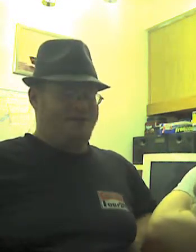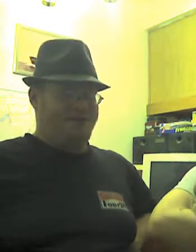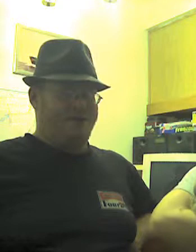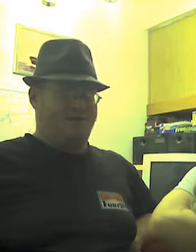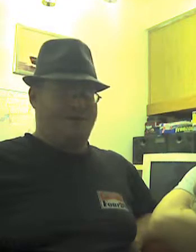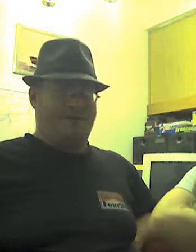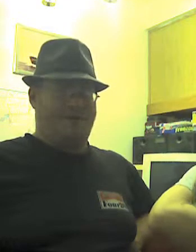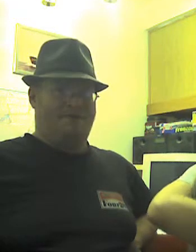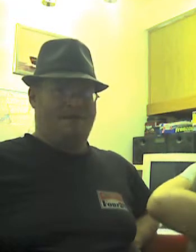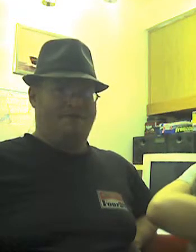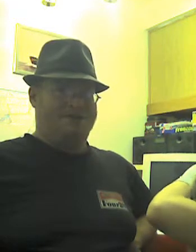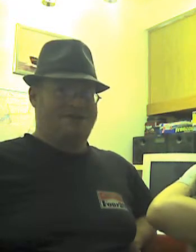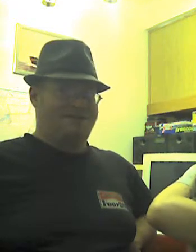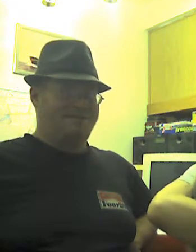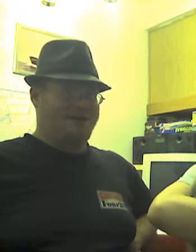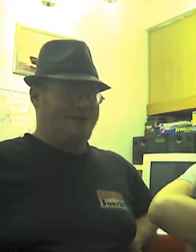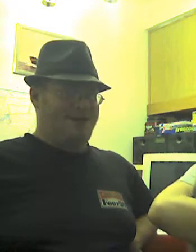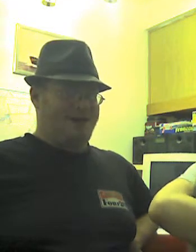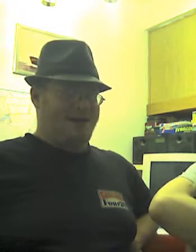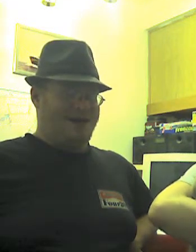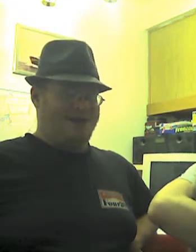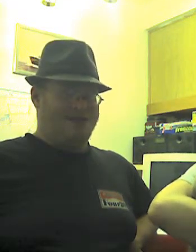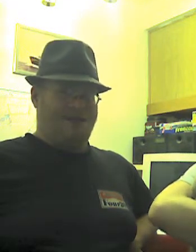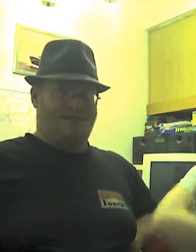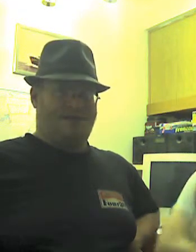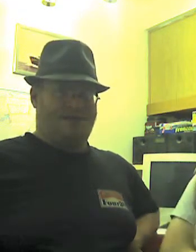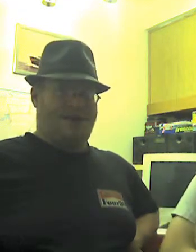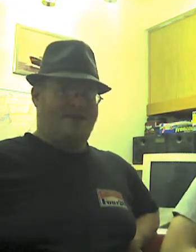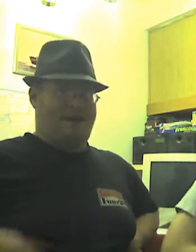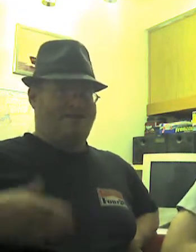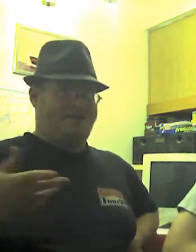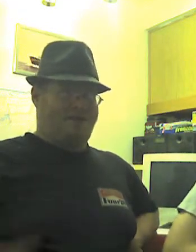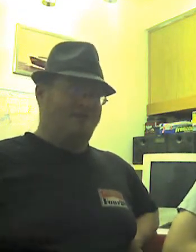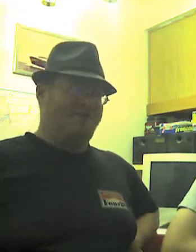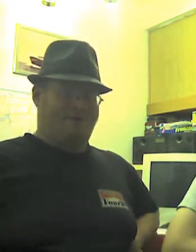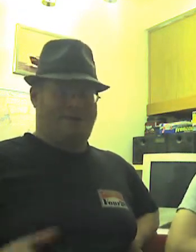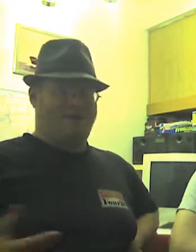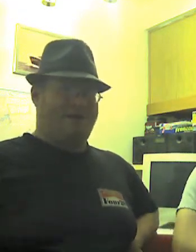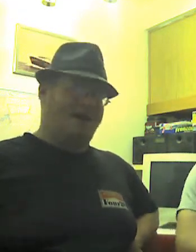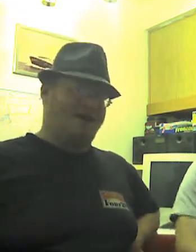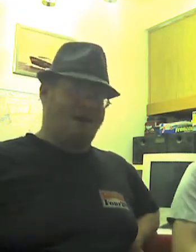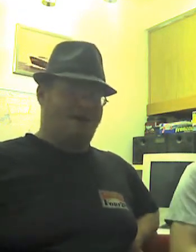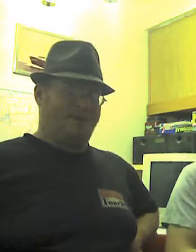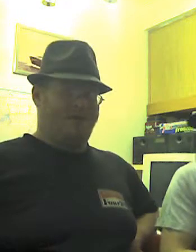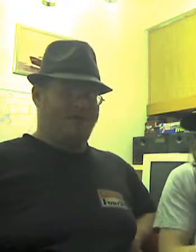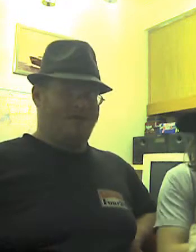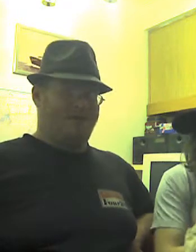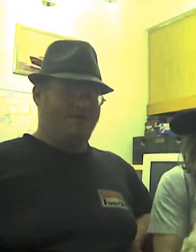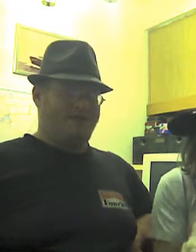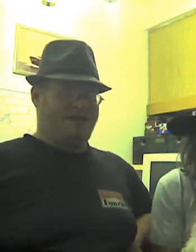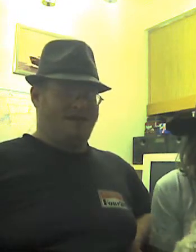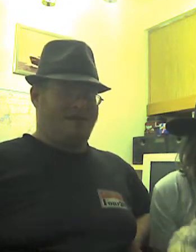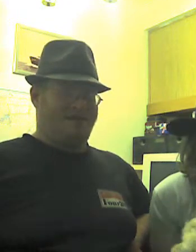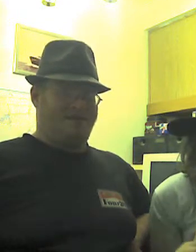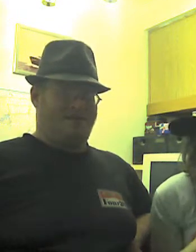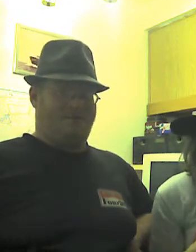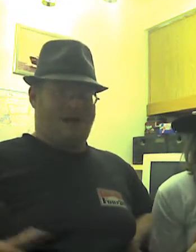learn more about fly fishing, and she was kind of pestering me for quite a while to help her do reviews on fly